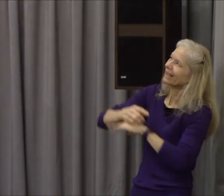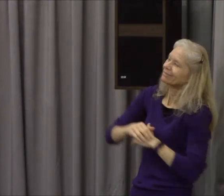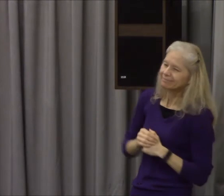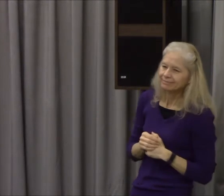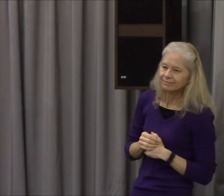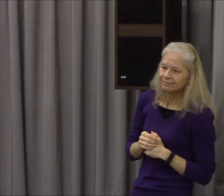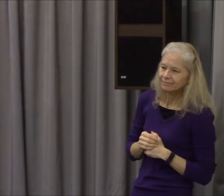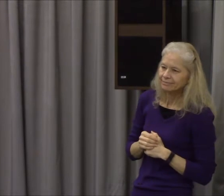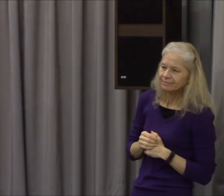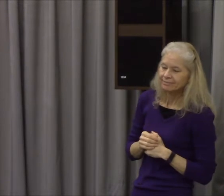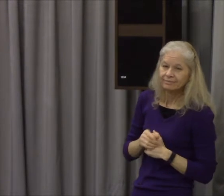because I can't do it